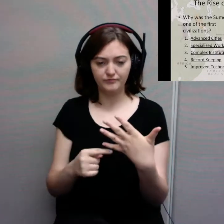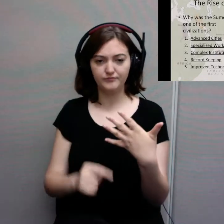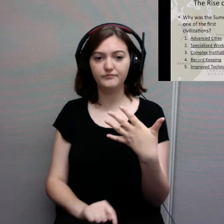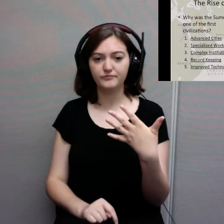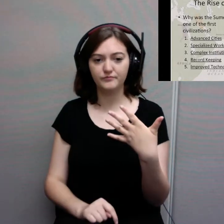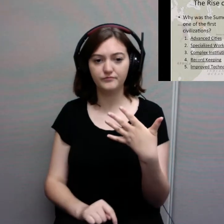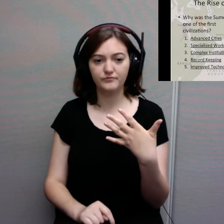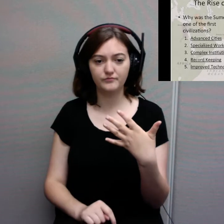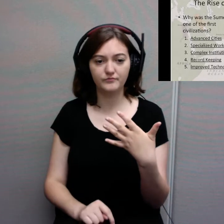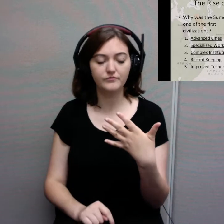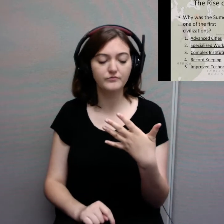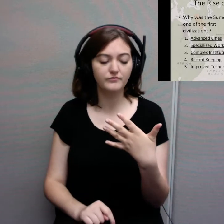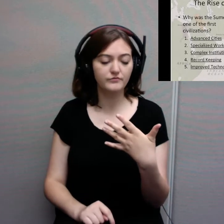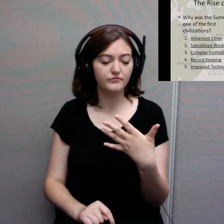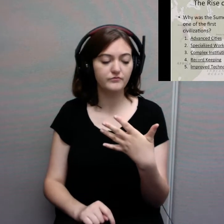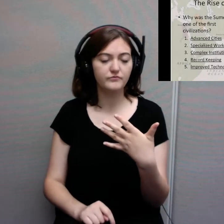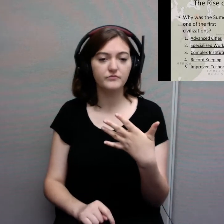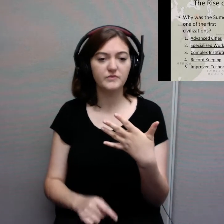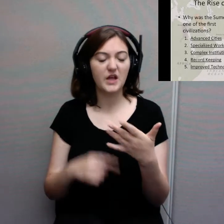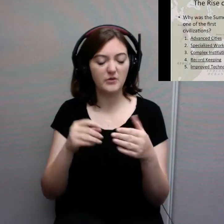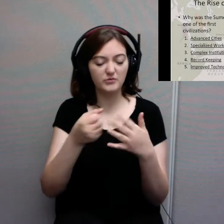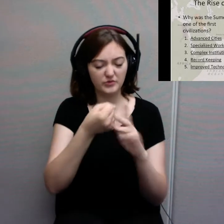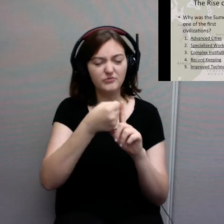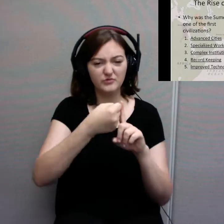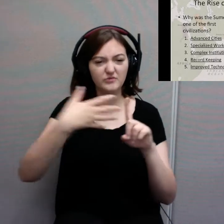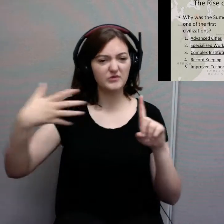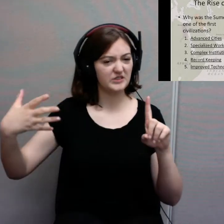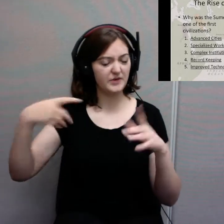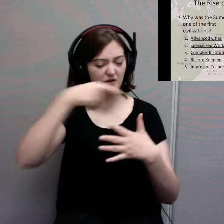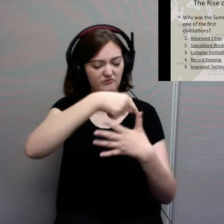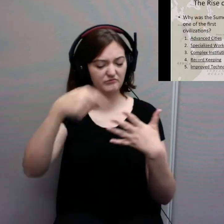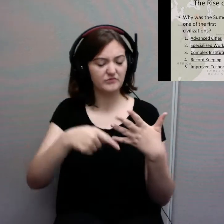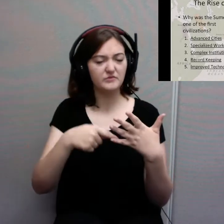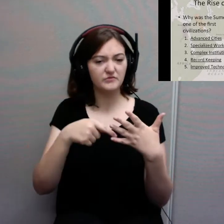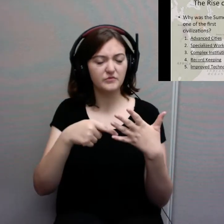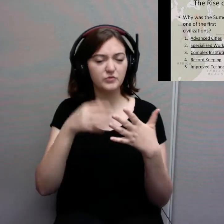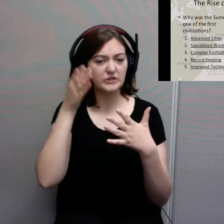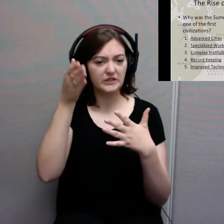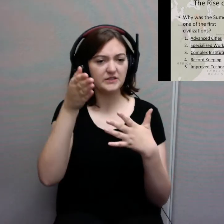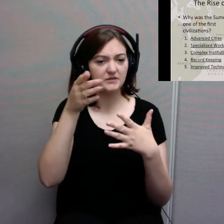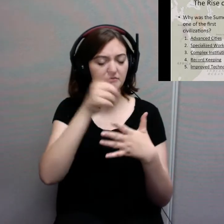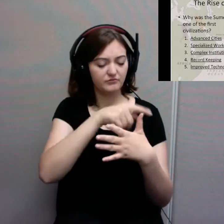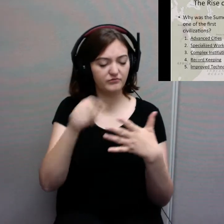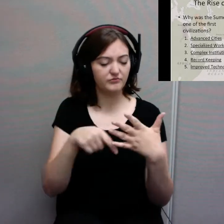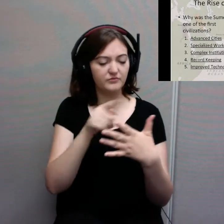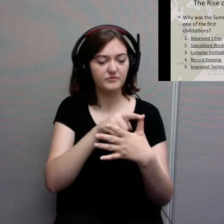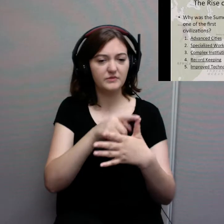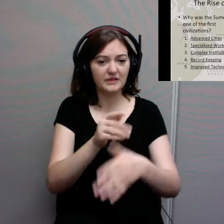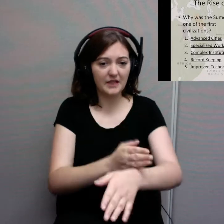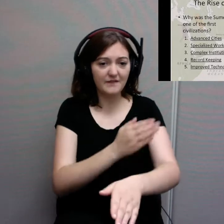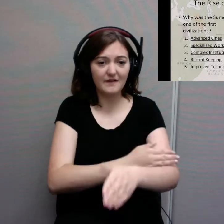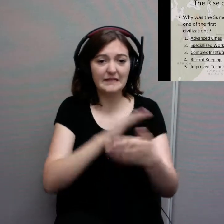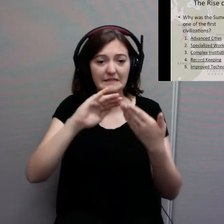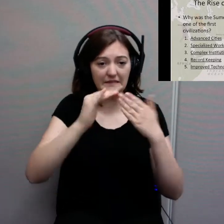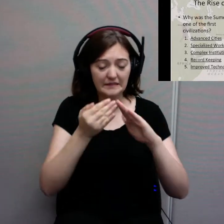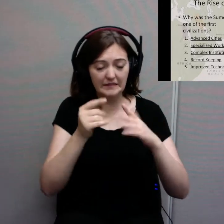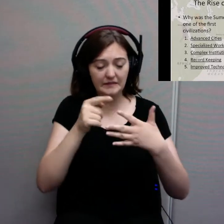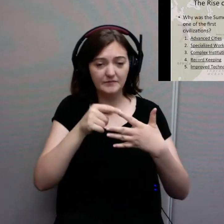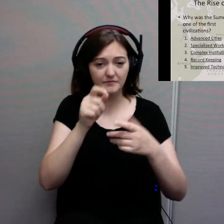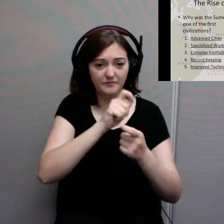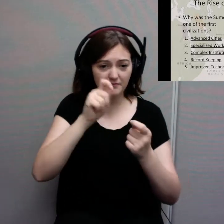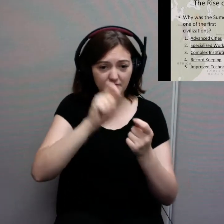expand on these in this PowerPoint. But the five are advanced cities, specialized workers, complex